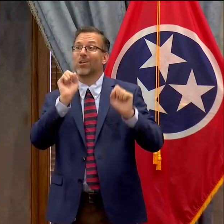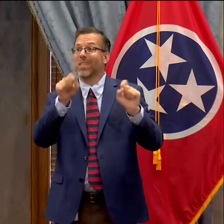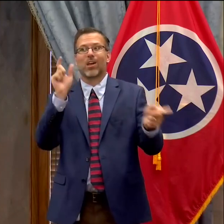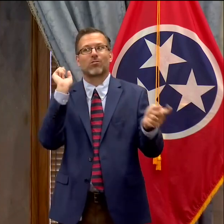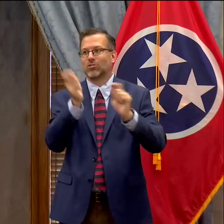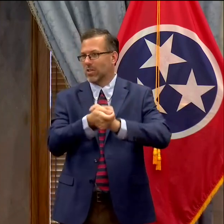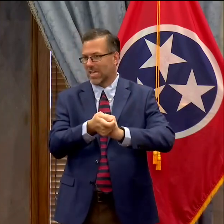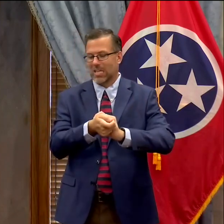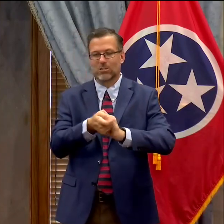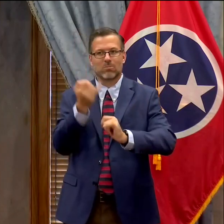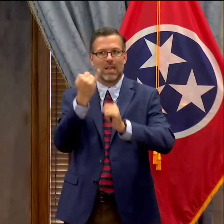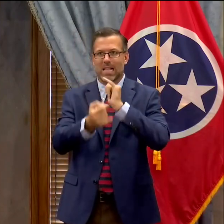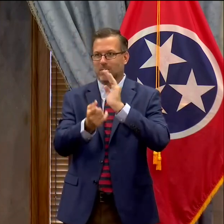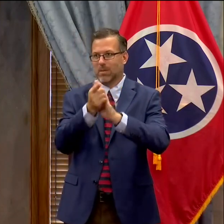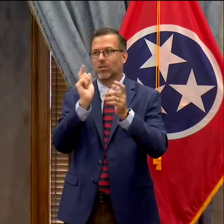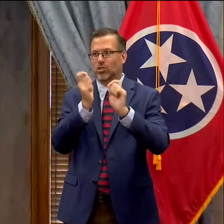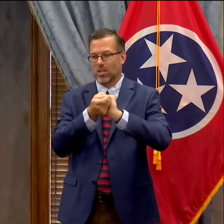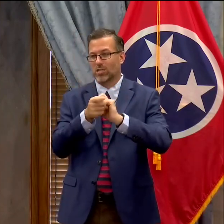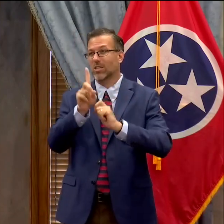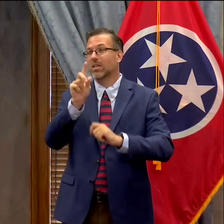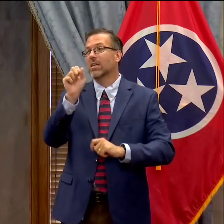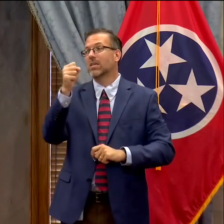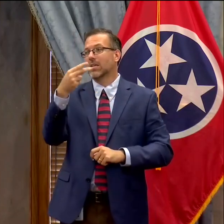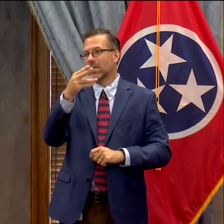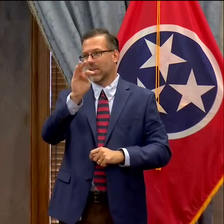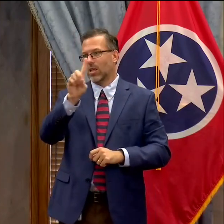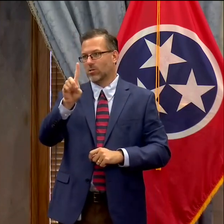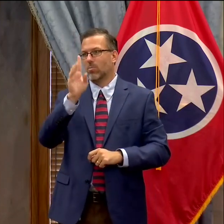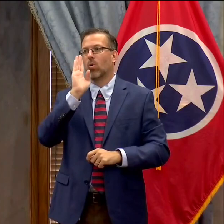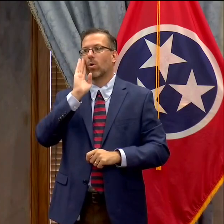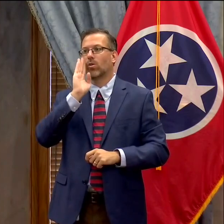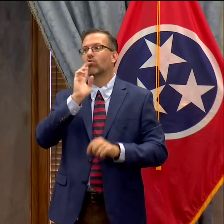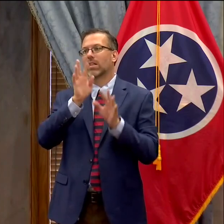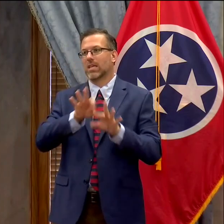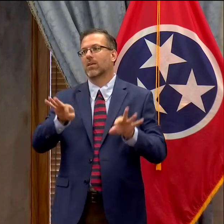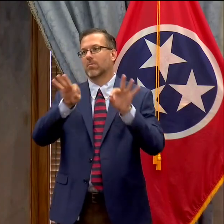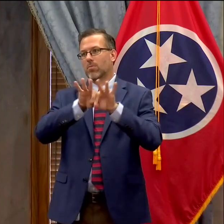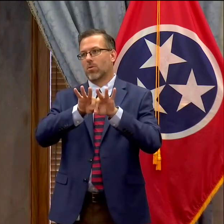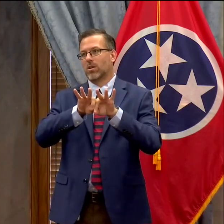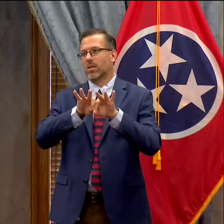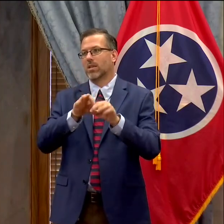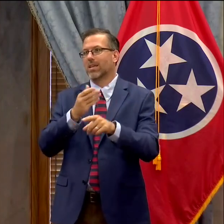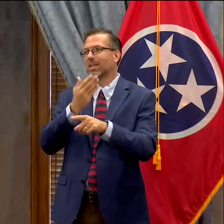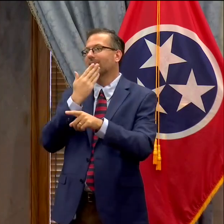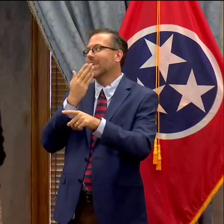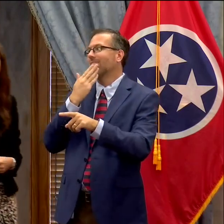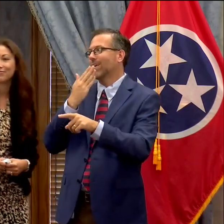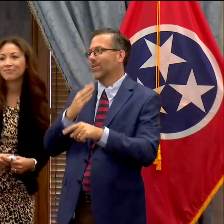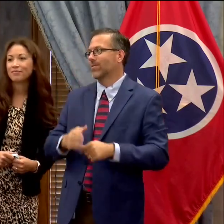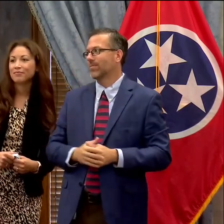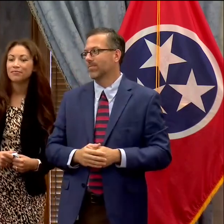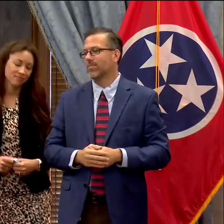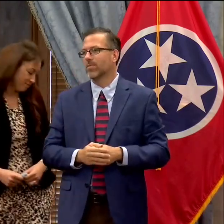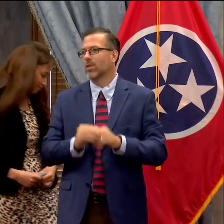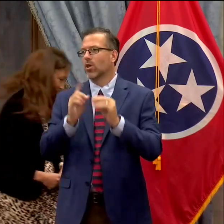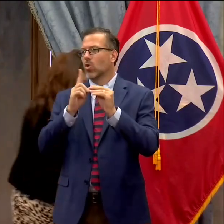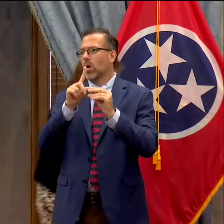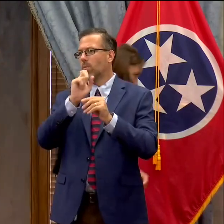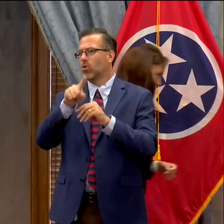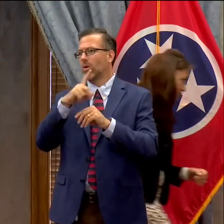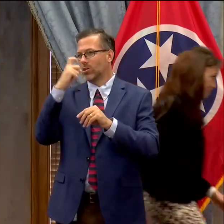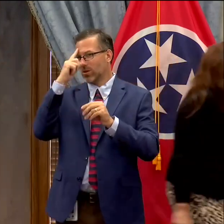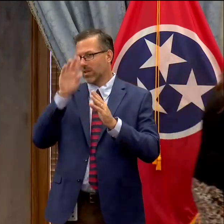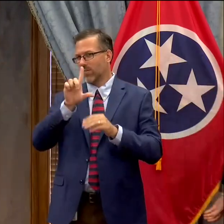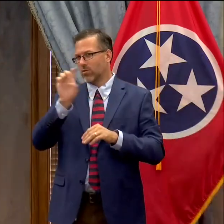at any point but that's why the dashboard will be so important. Districts will update that regularly. All right thank you. Great seeing you too. Uh and one more question for you Governor Lee.